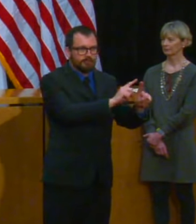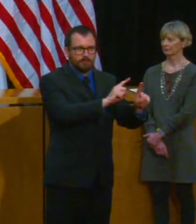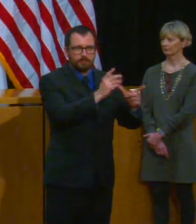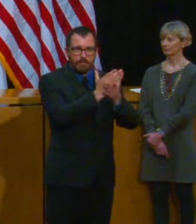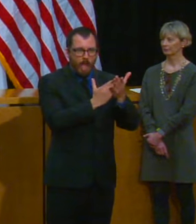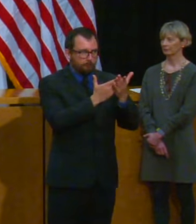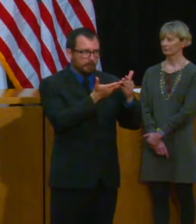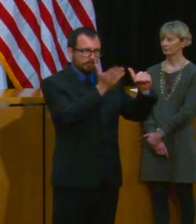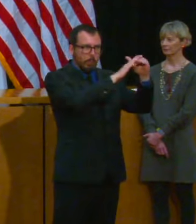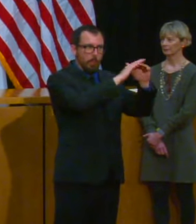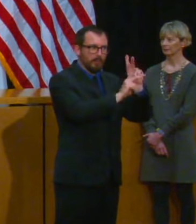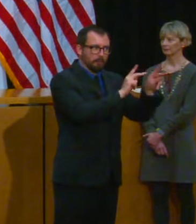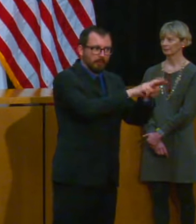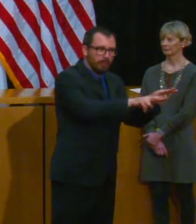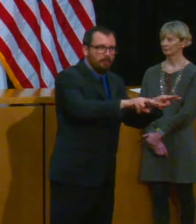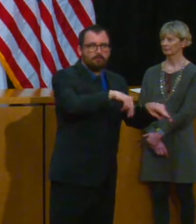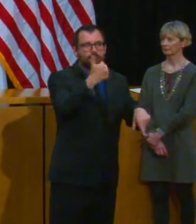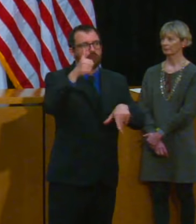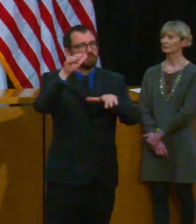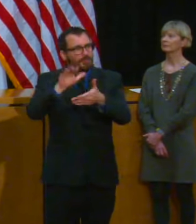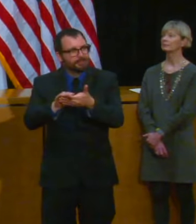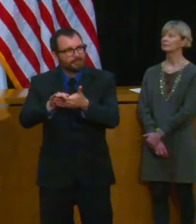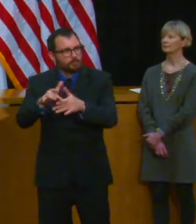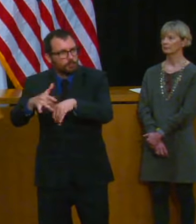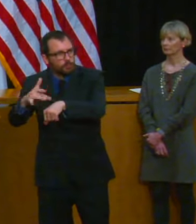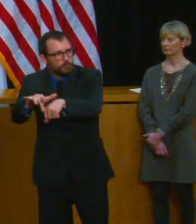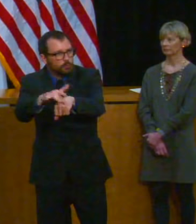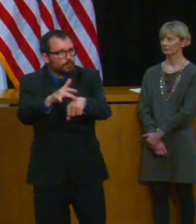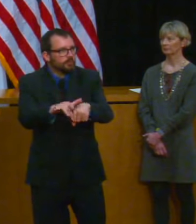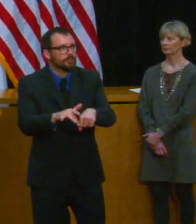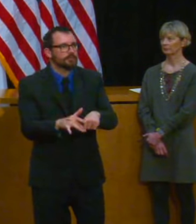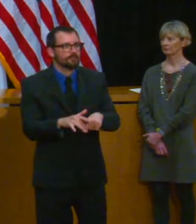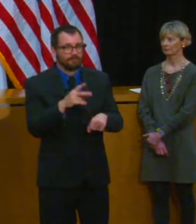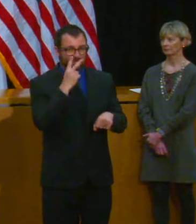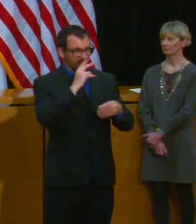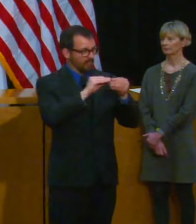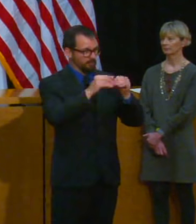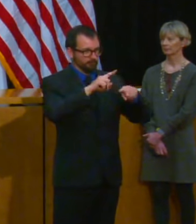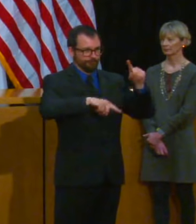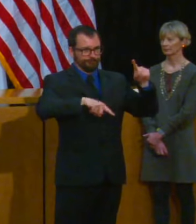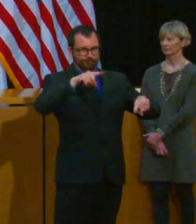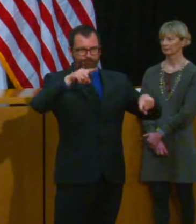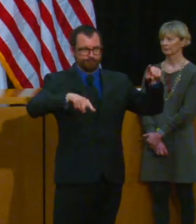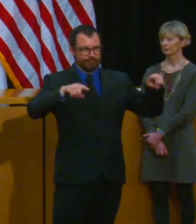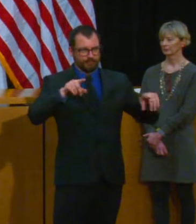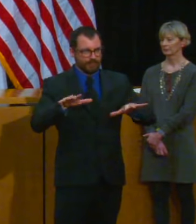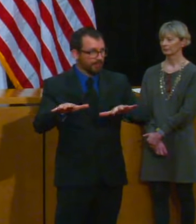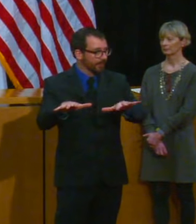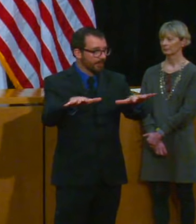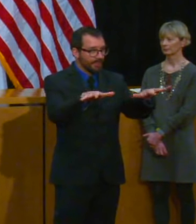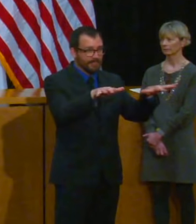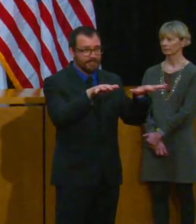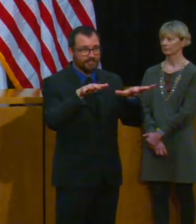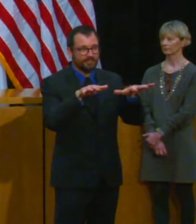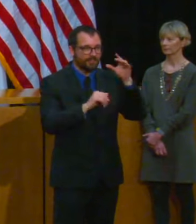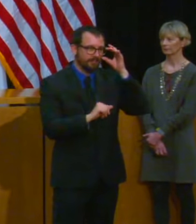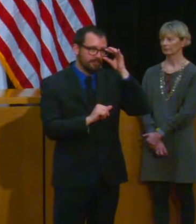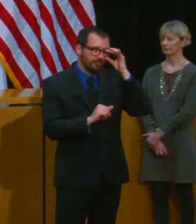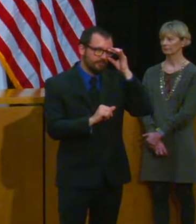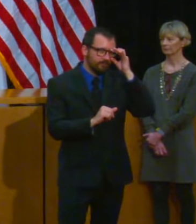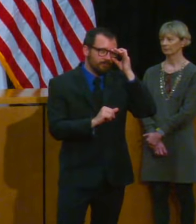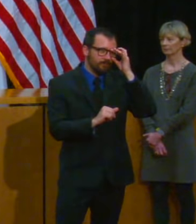the ICU numbers is there's a lot of people under the age of 60 in those ICU numbers A lot And I think sometimes